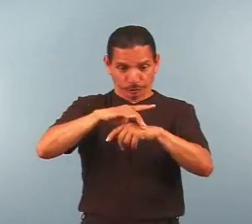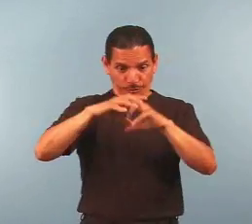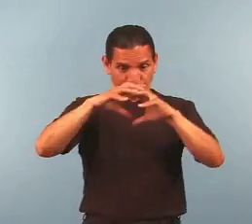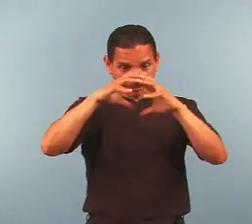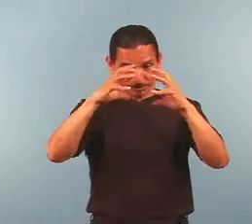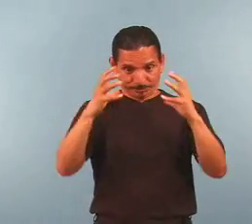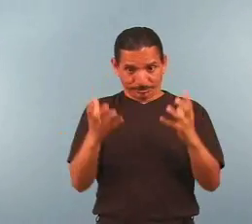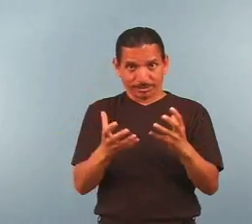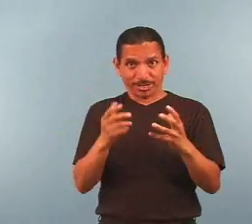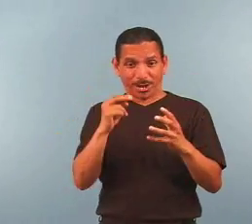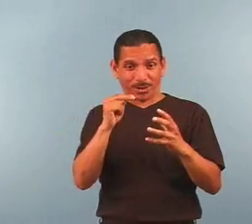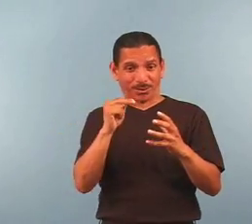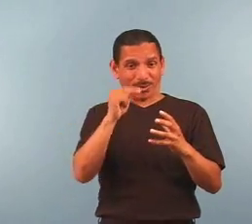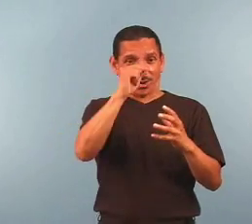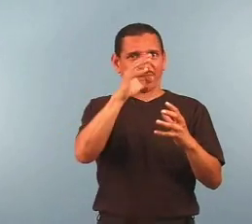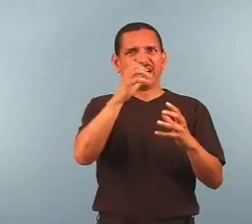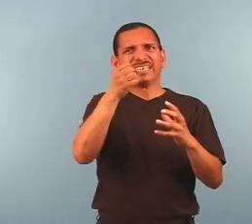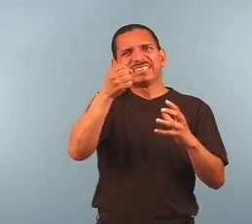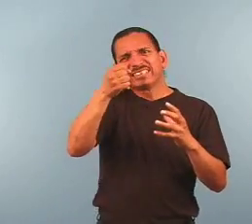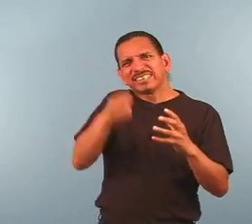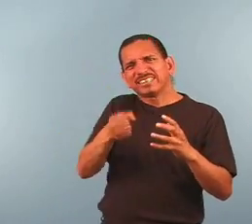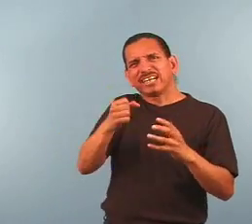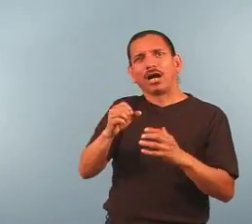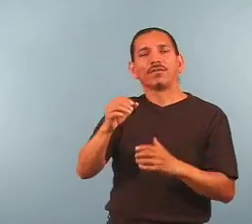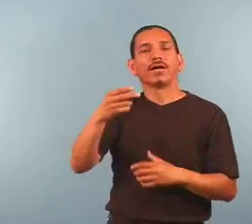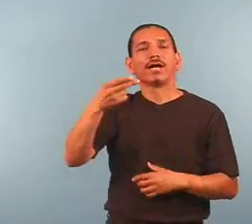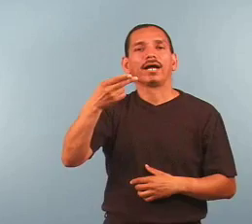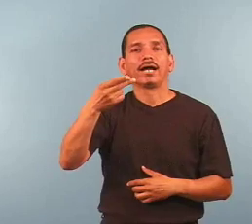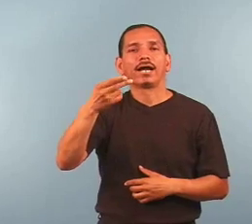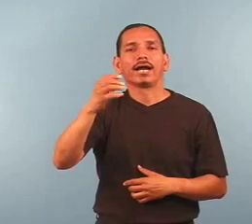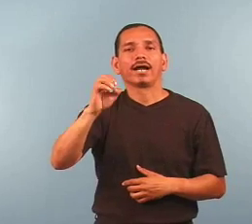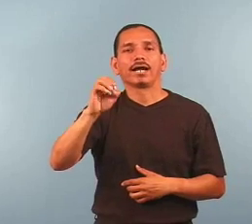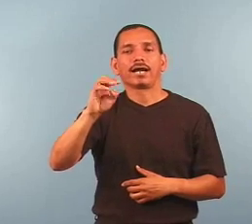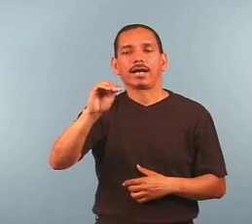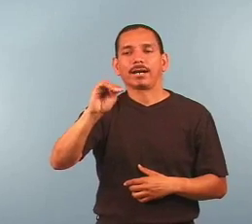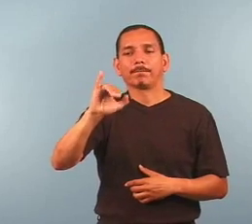Which is visible from the southern hemisphere.